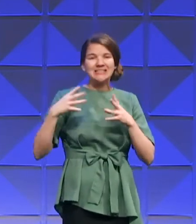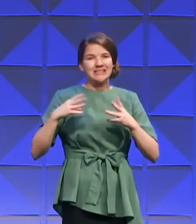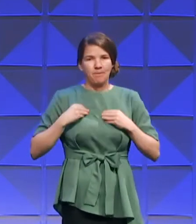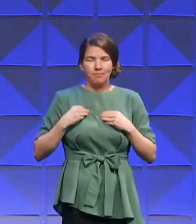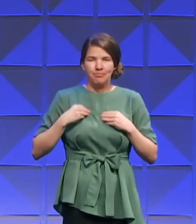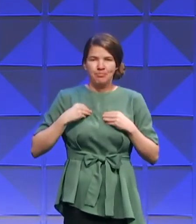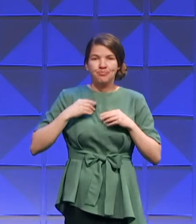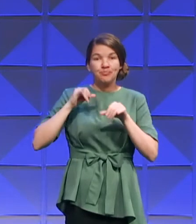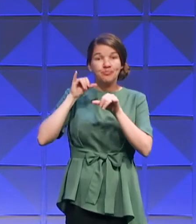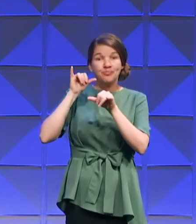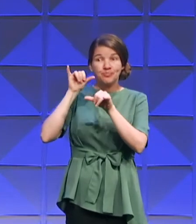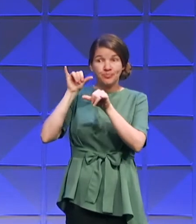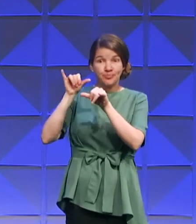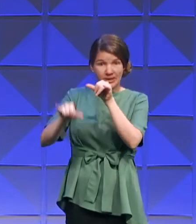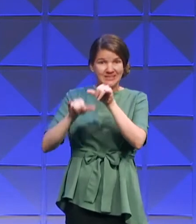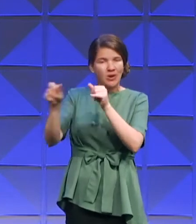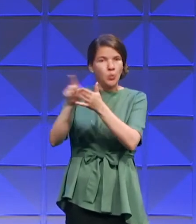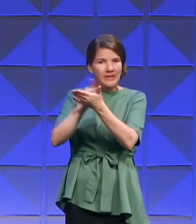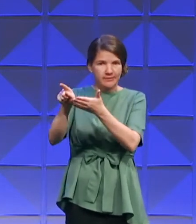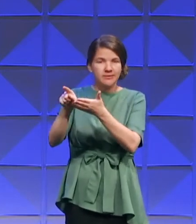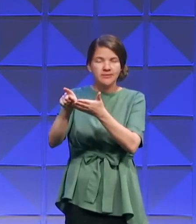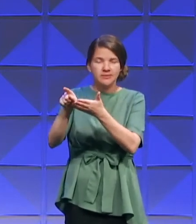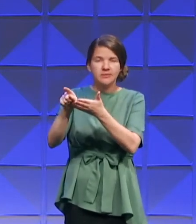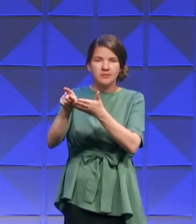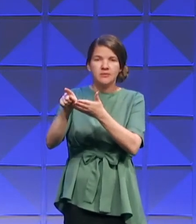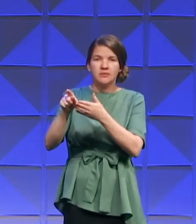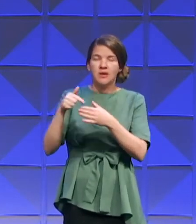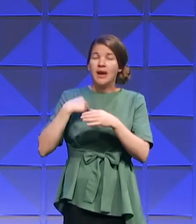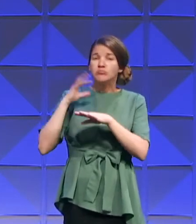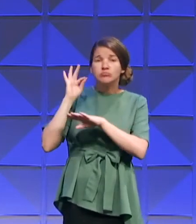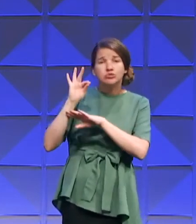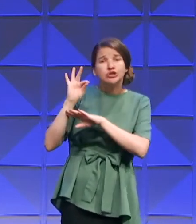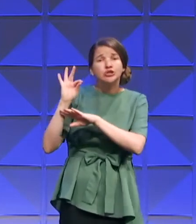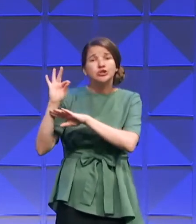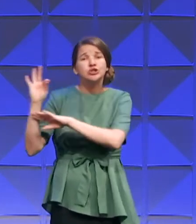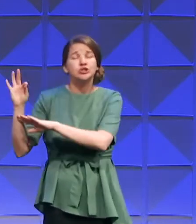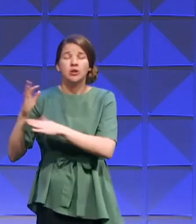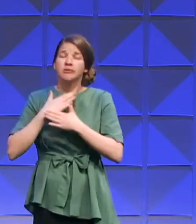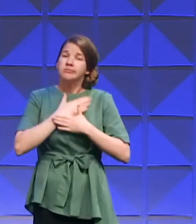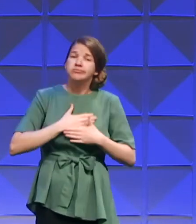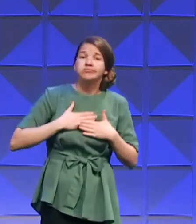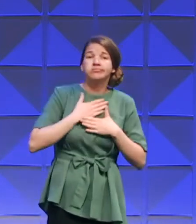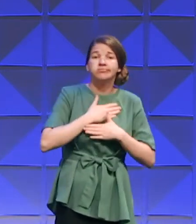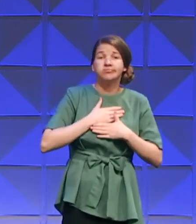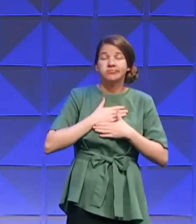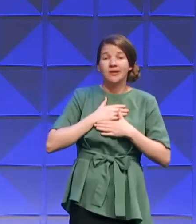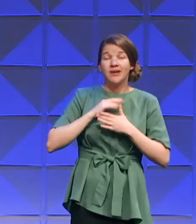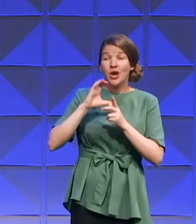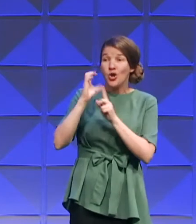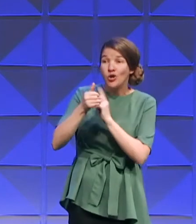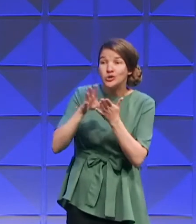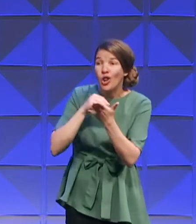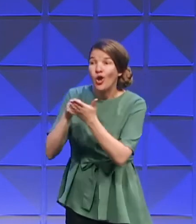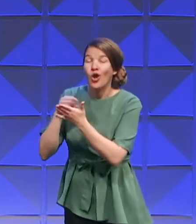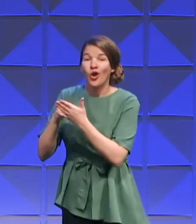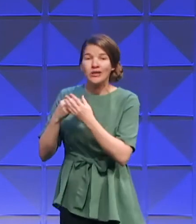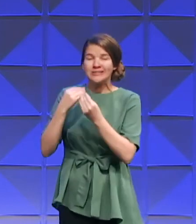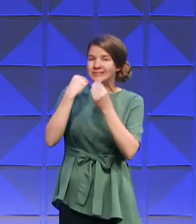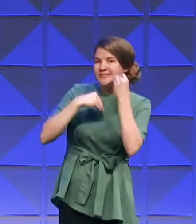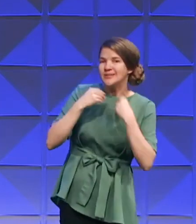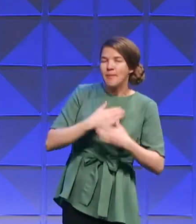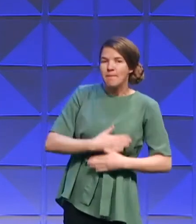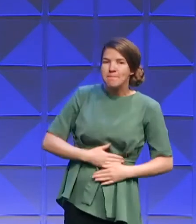an entire week in Korea. And I preached at a great time. Enjoyed the culture. I enjoyed the food.